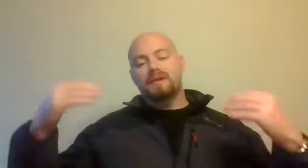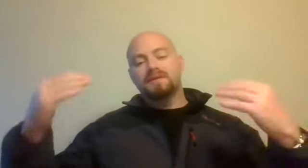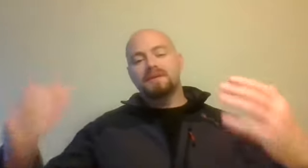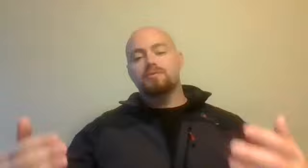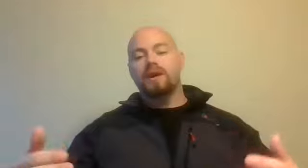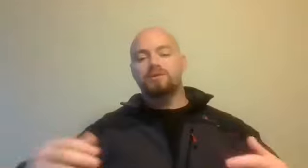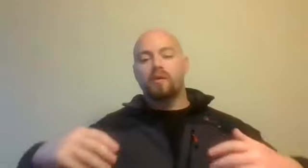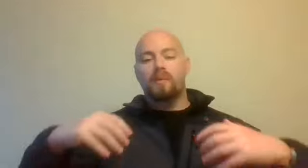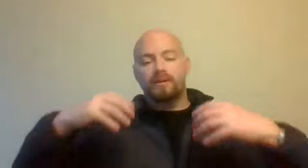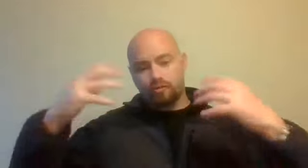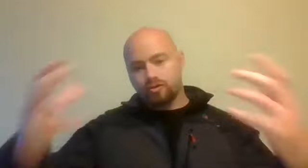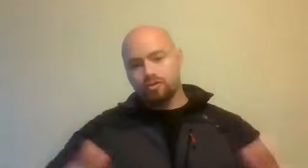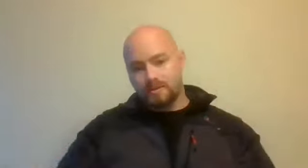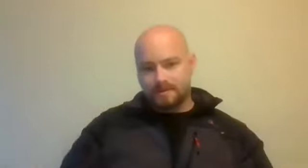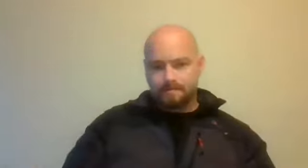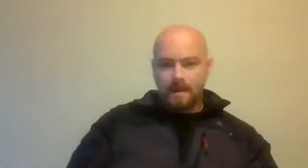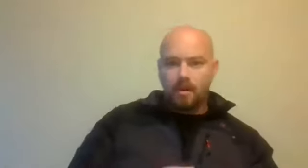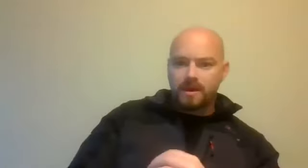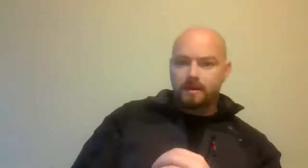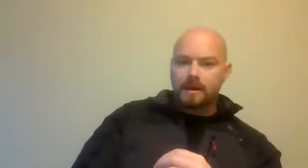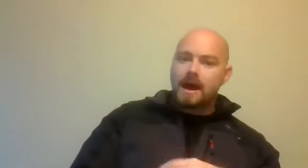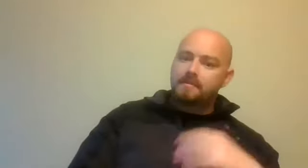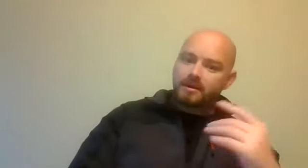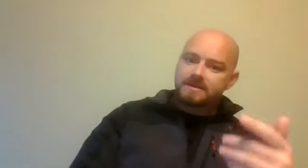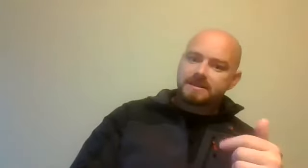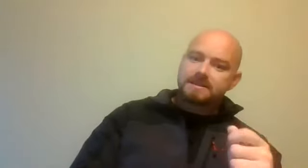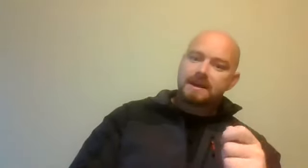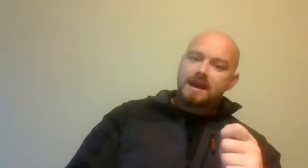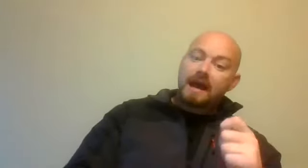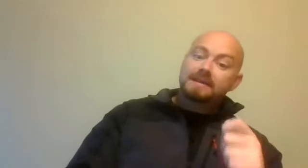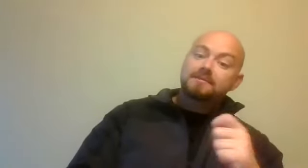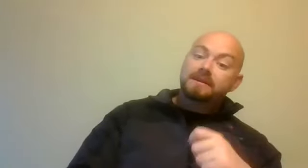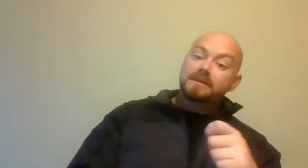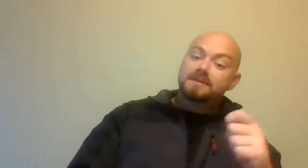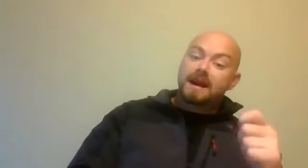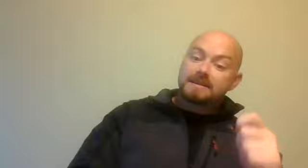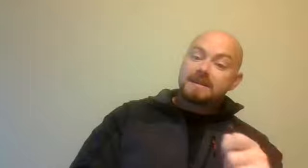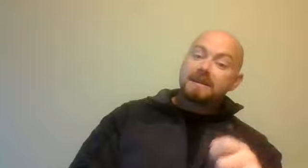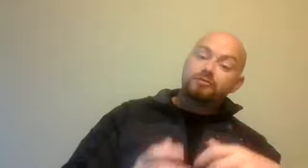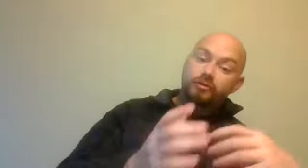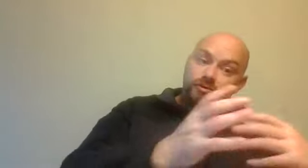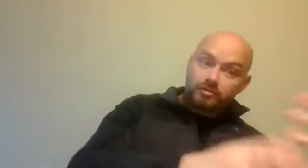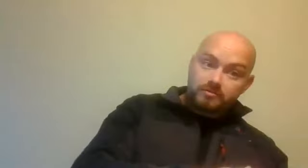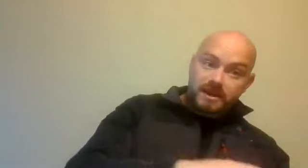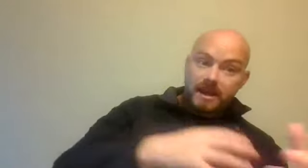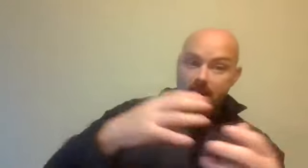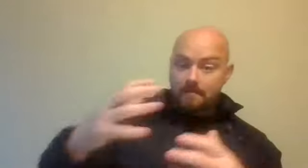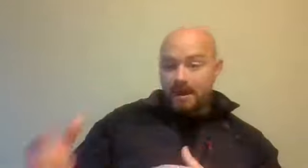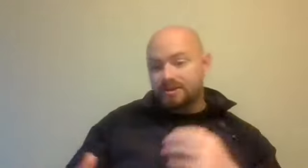ourselves in situations where we're making much judgments about people and about incidents. And that's something that I'm starting to see through social media and pages